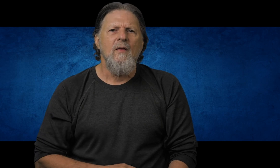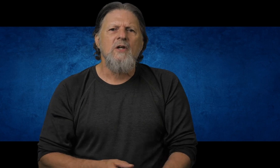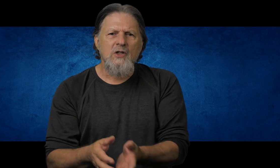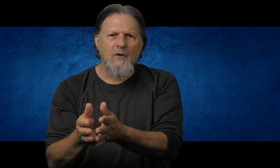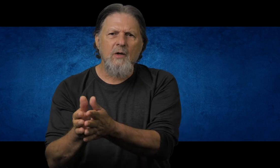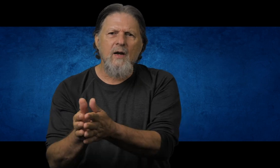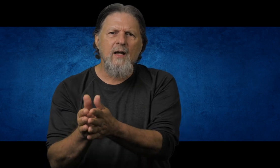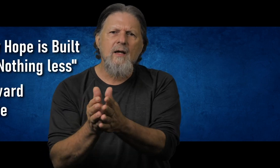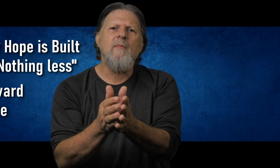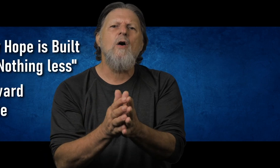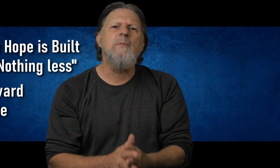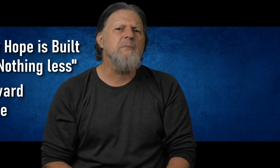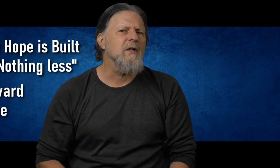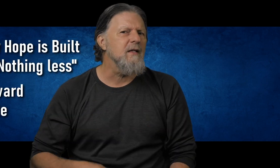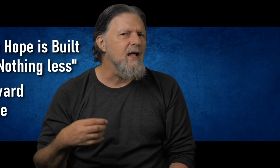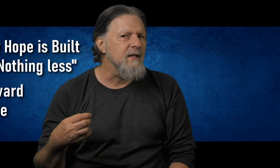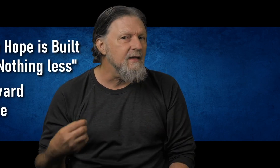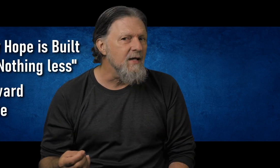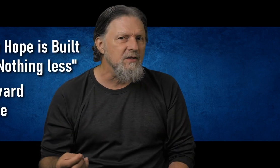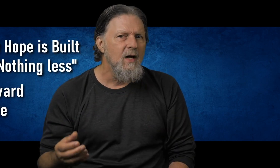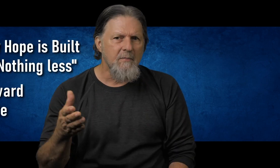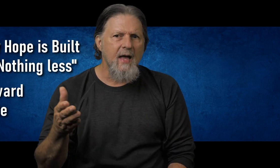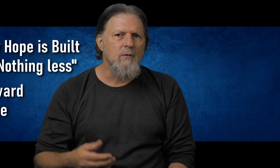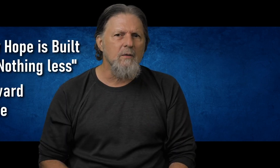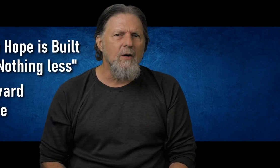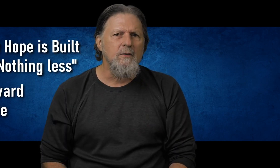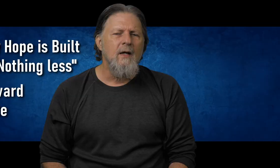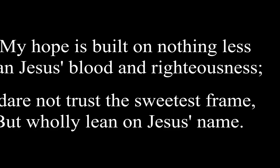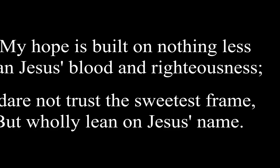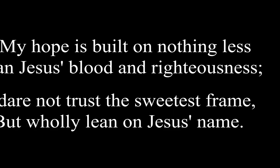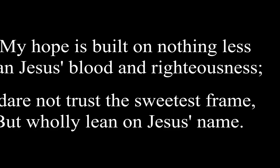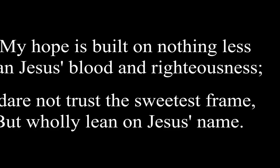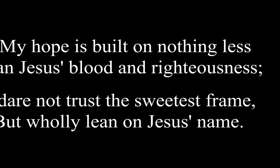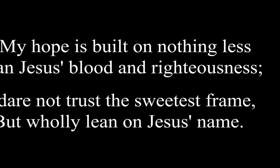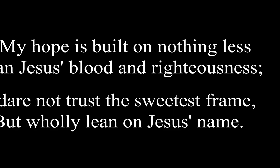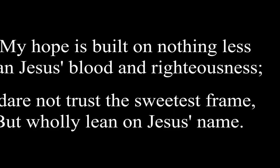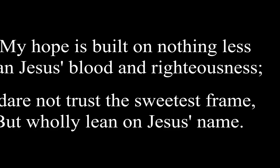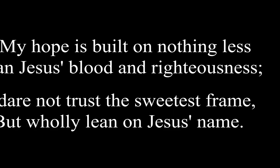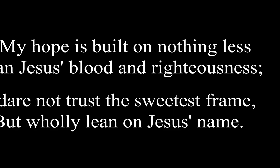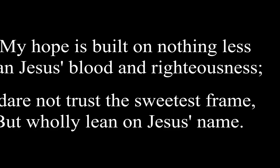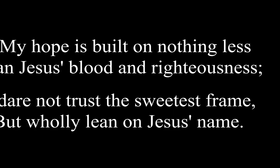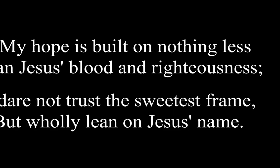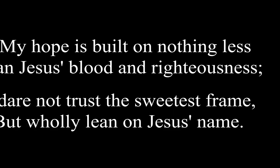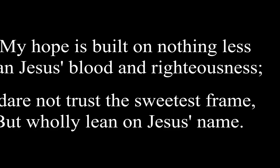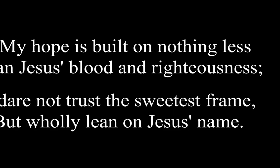This is from the great hymn, My Hope is Built on Nothing Less, by Edward Mote. says, My hope is built on nothing less than Jesus'